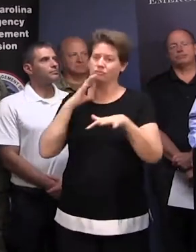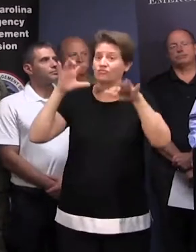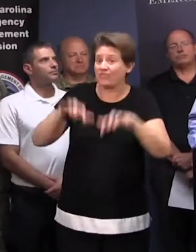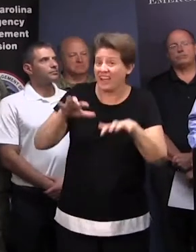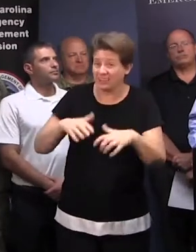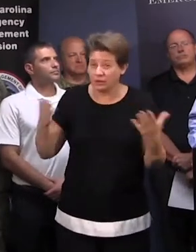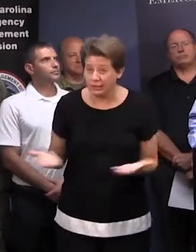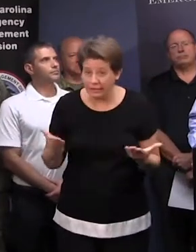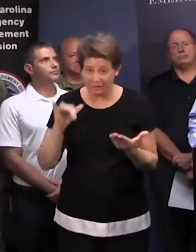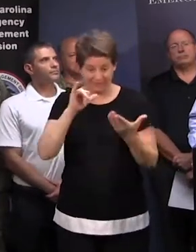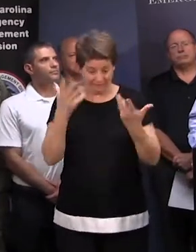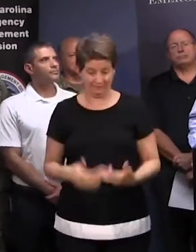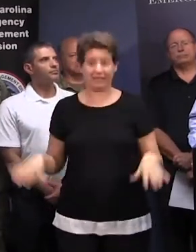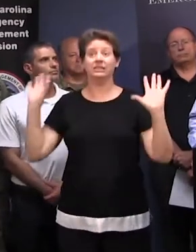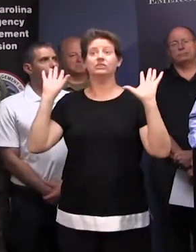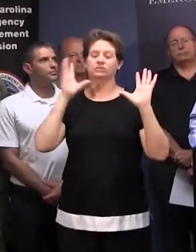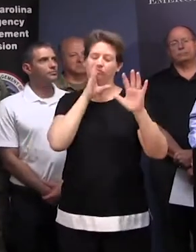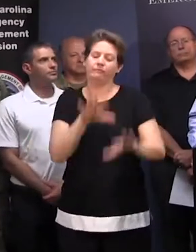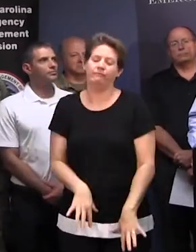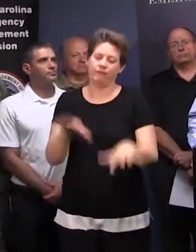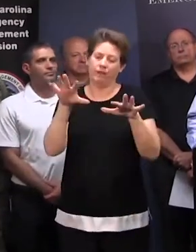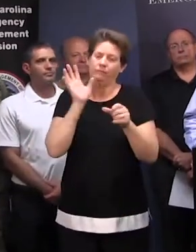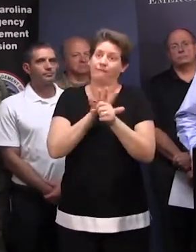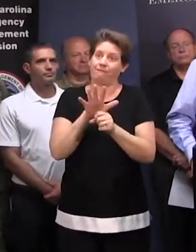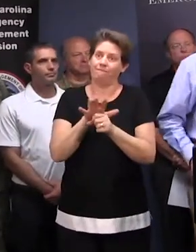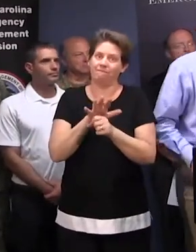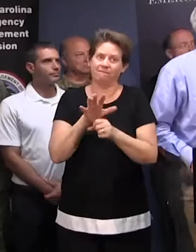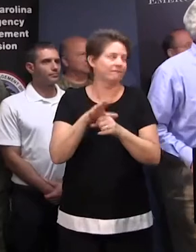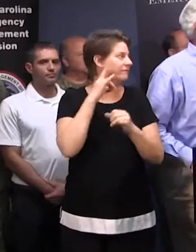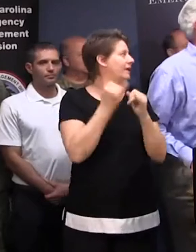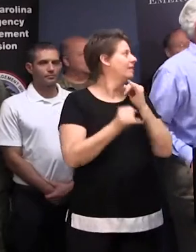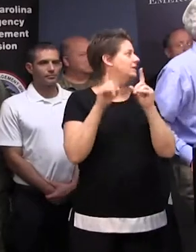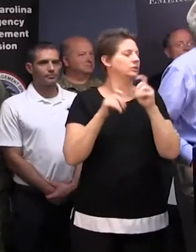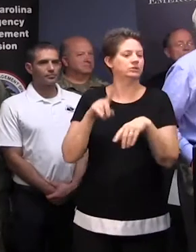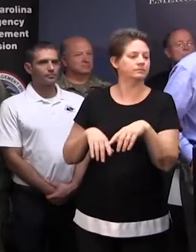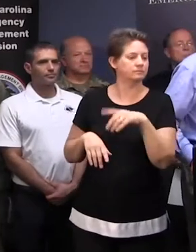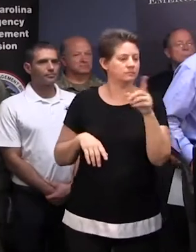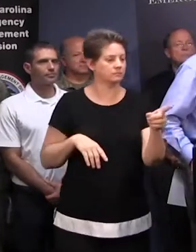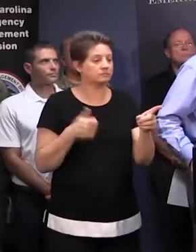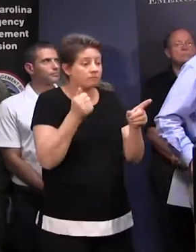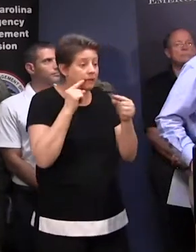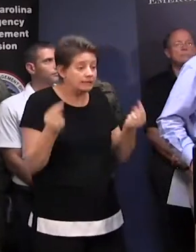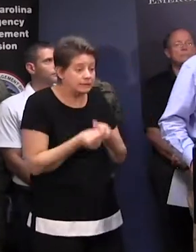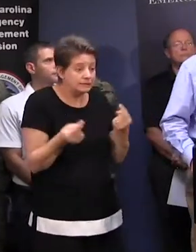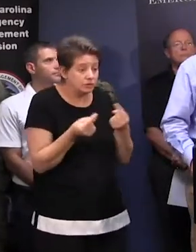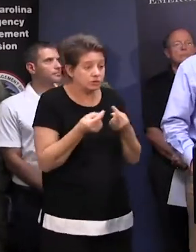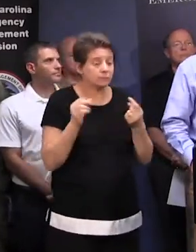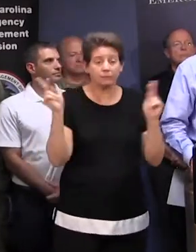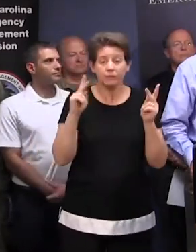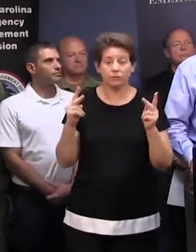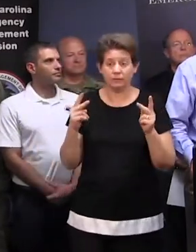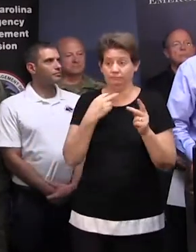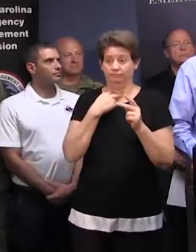after that comes the flooding. So we've got plenty to concentrate on. Last question. Are there any injuries reported or people who've been stranded